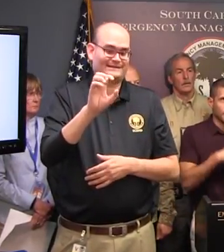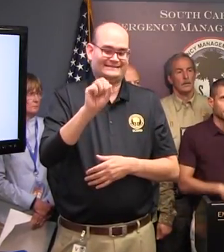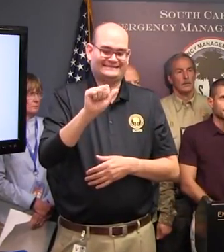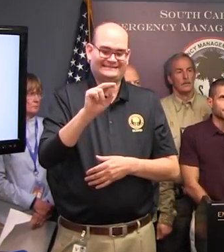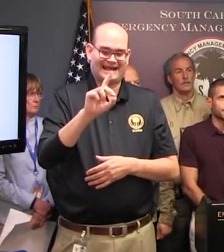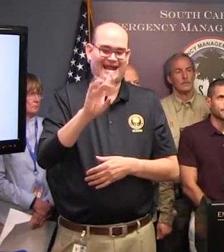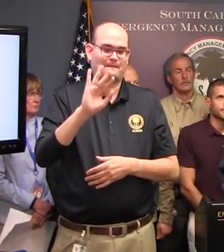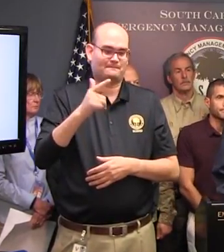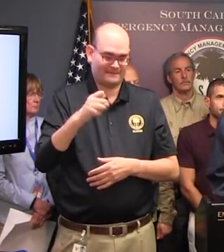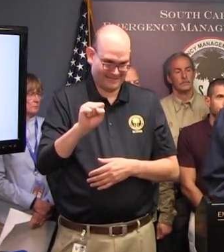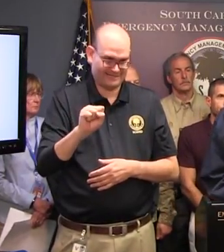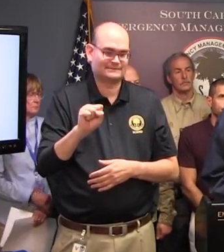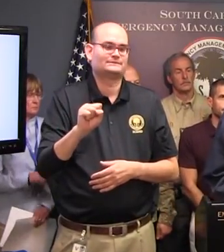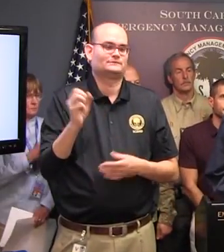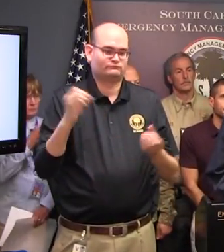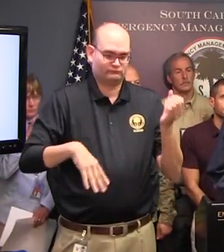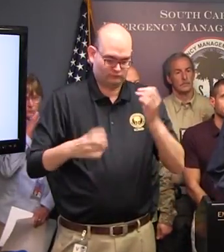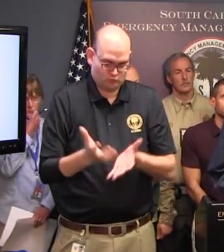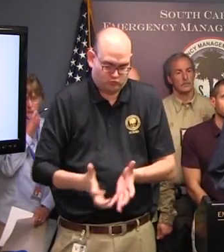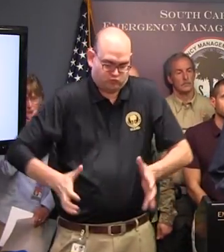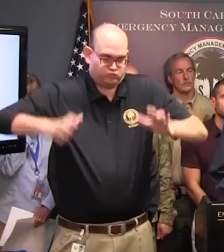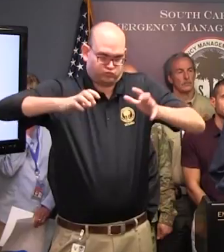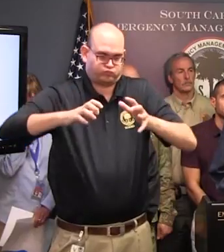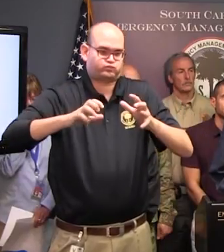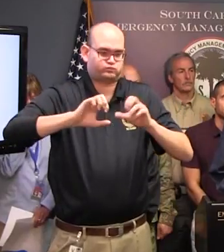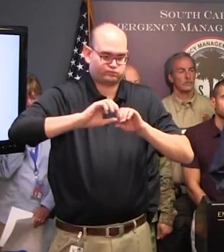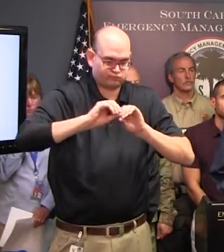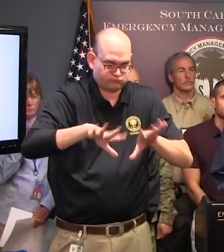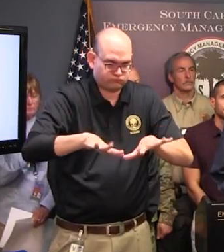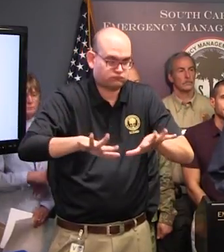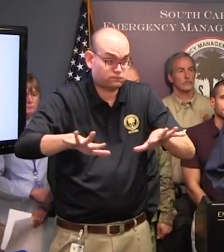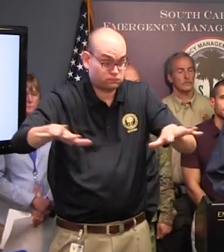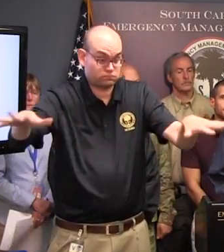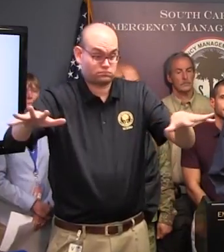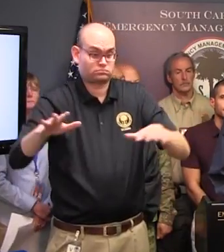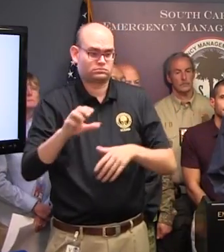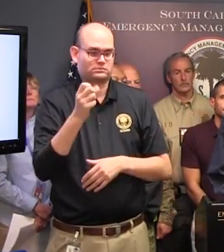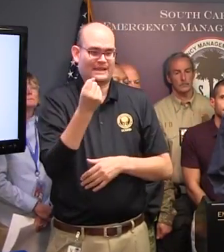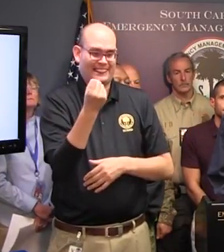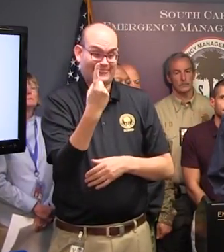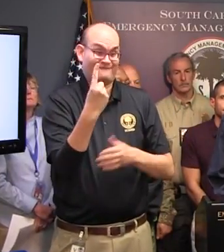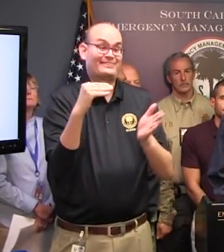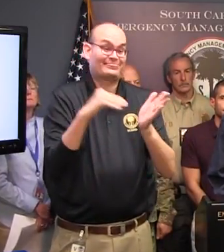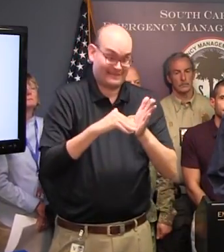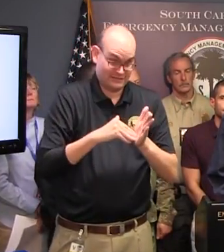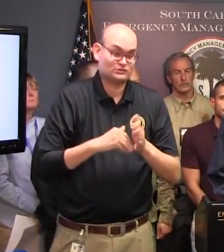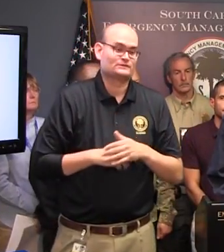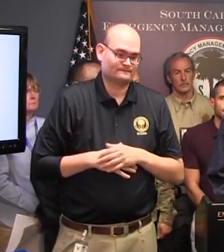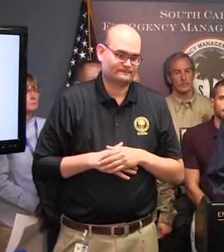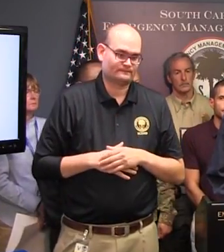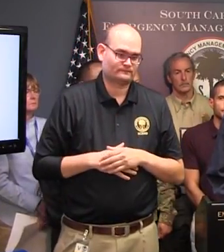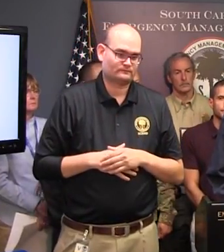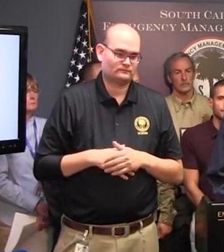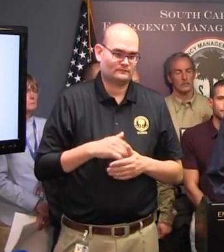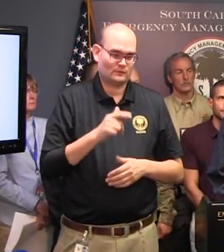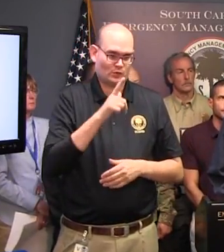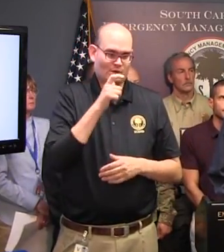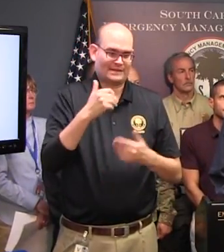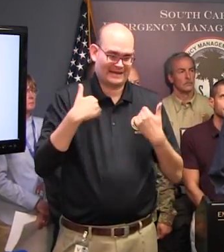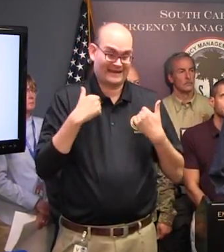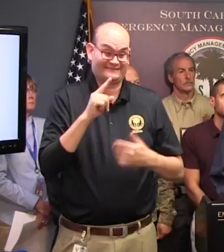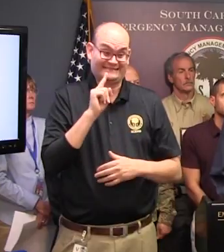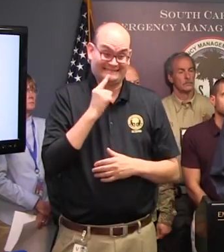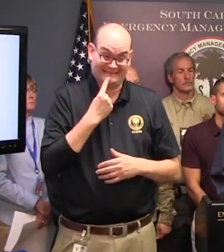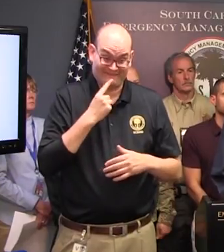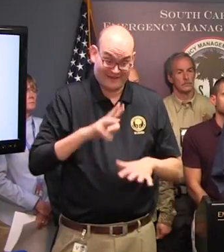,500 have been distributed. So, especially in those areas where we're going to have some severe flooding, if you need sandbags,